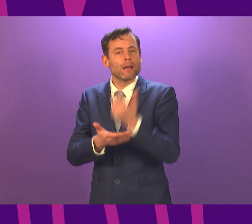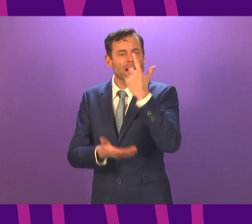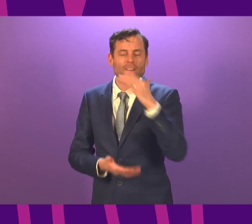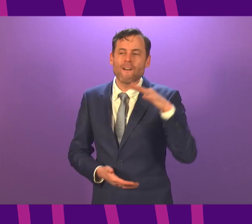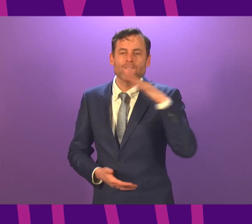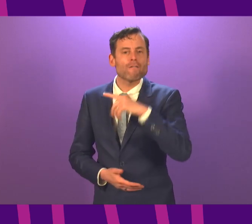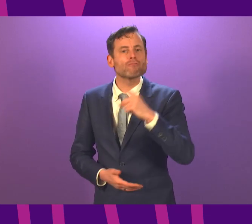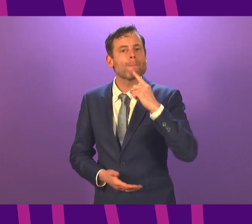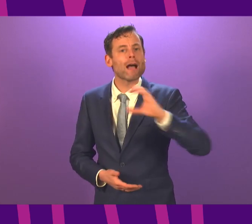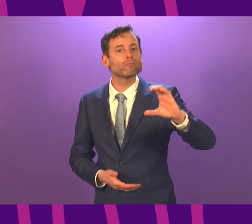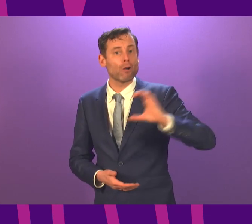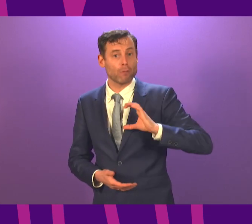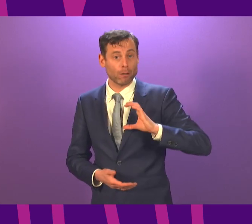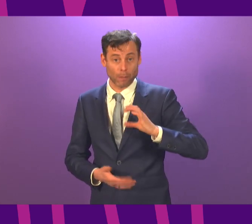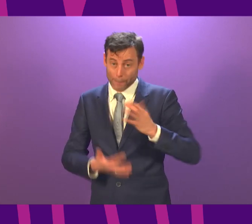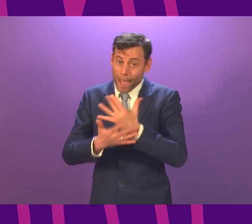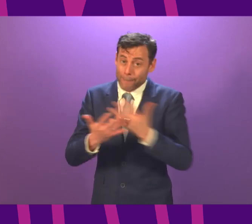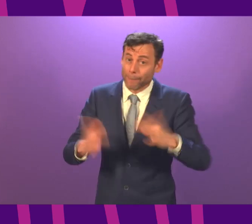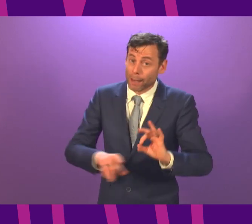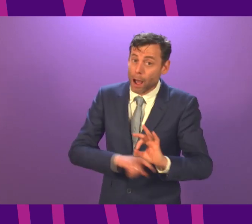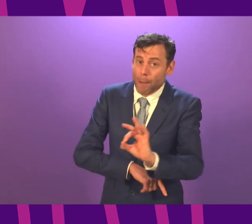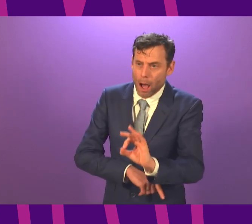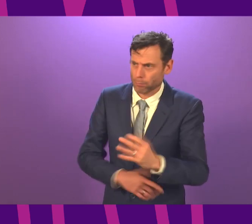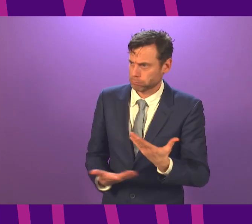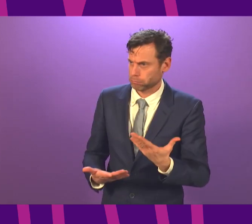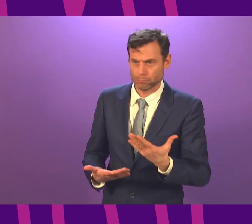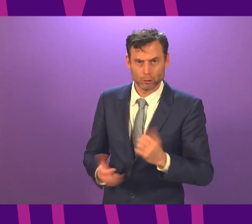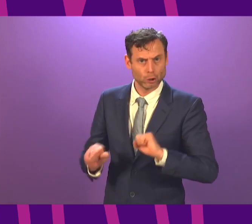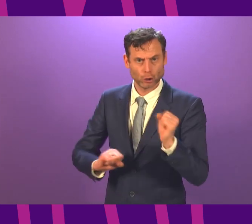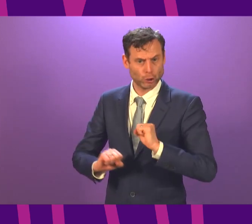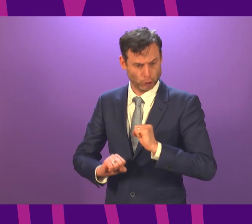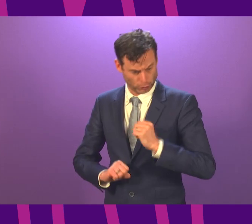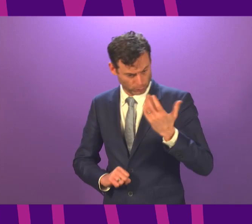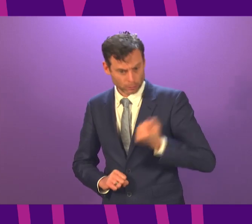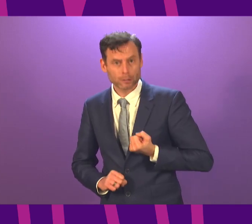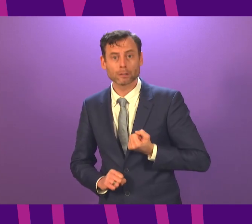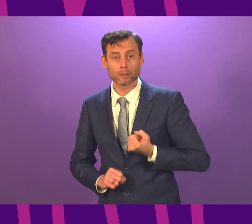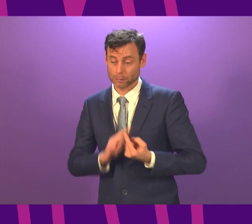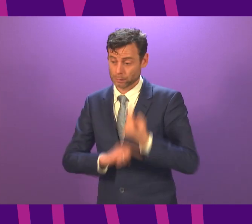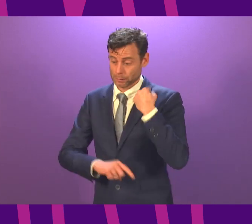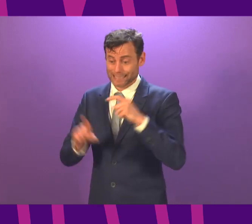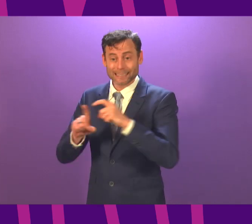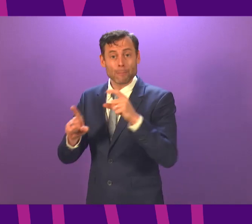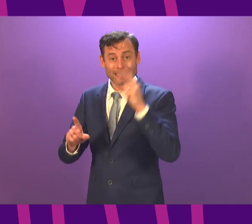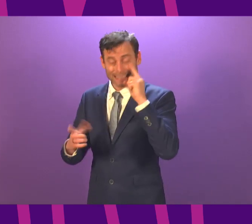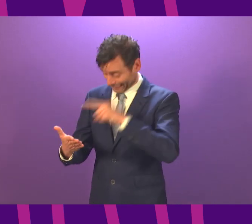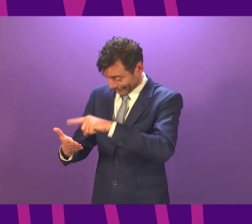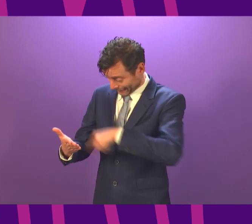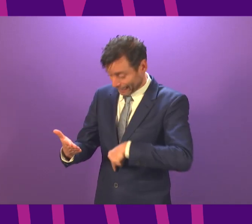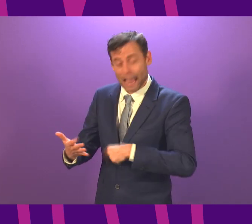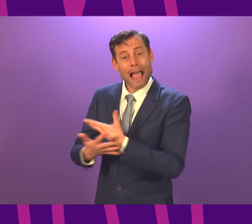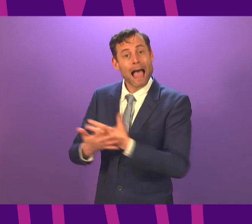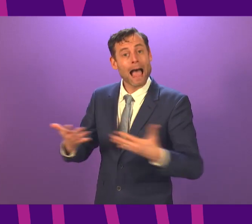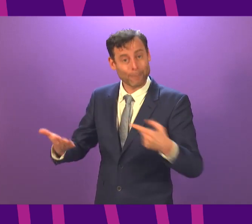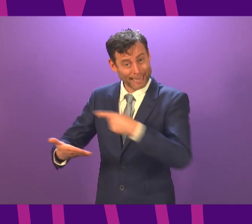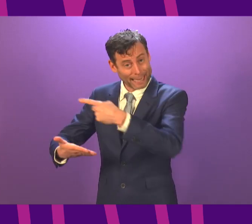workers who have applied for it. According to the government's most recent data published in December, 23%, fewer